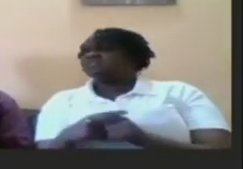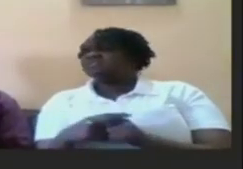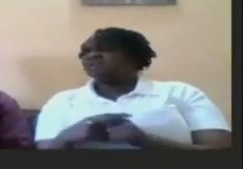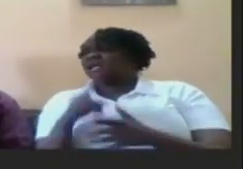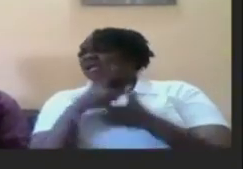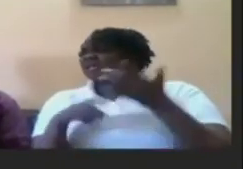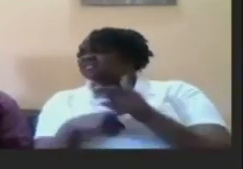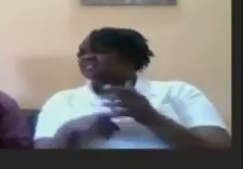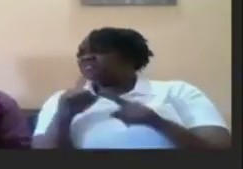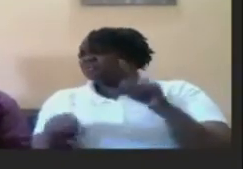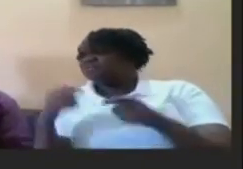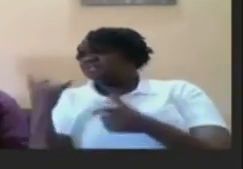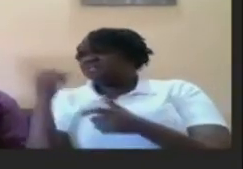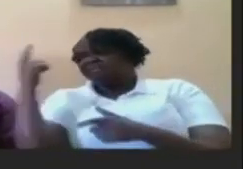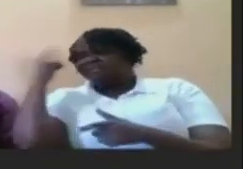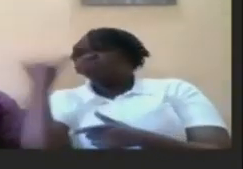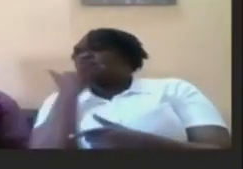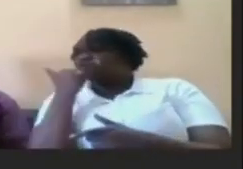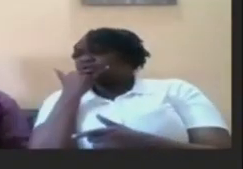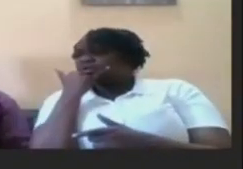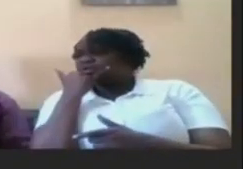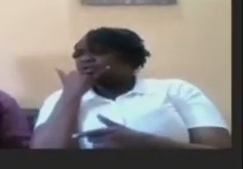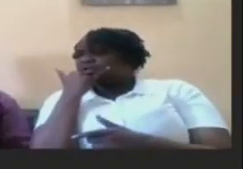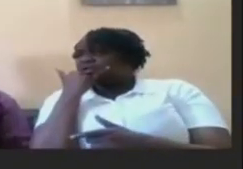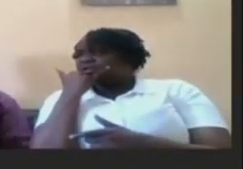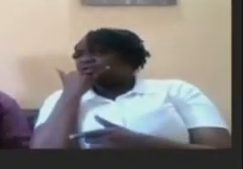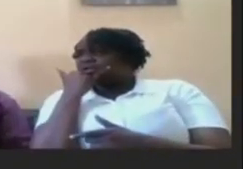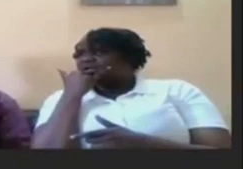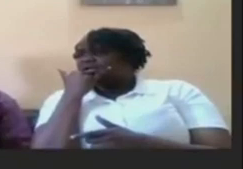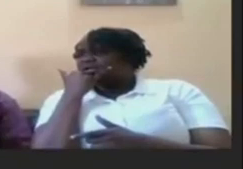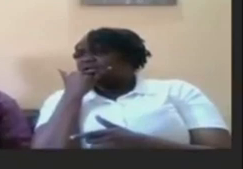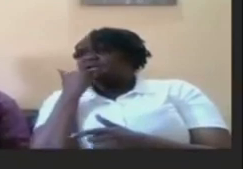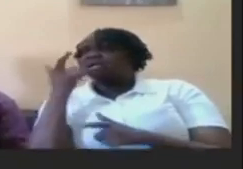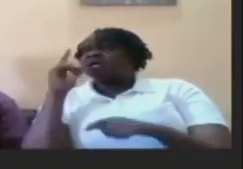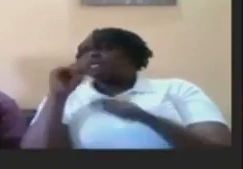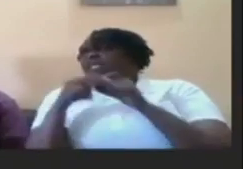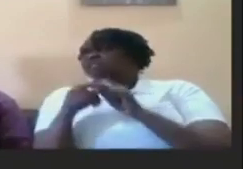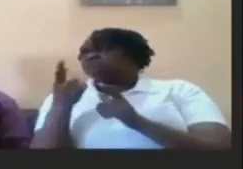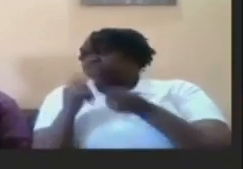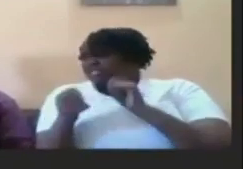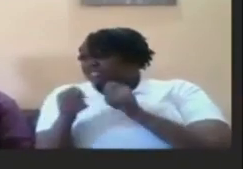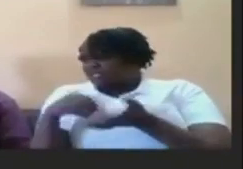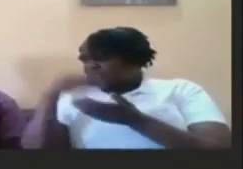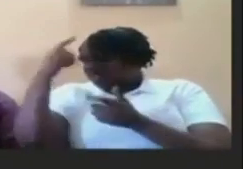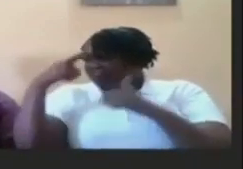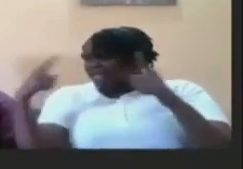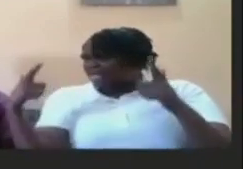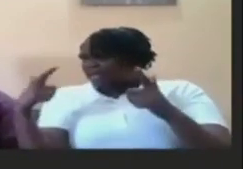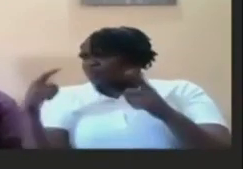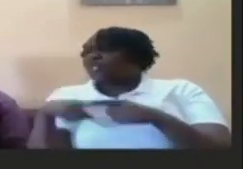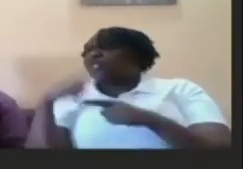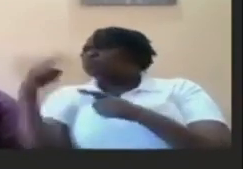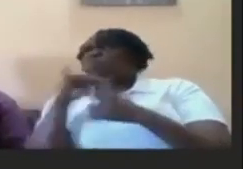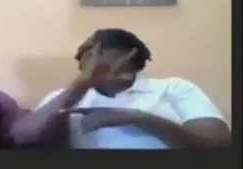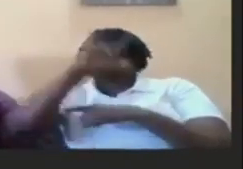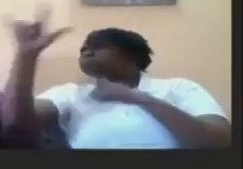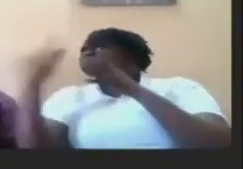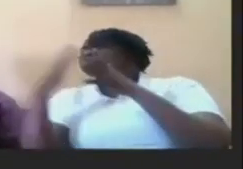language can it be taught in Trinidad and then you can go anywhere in terms of America England